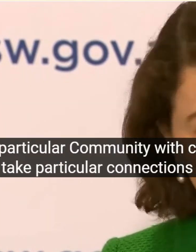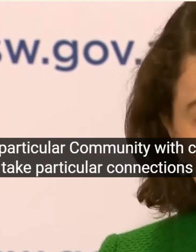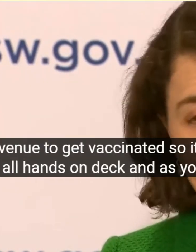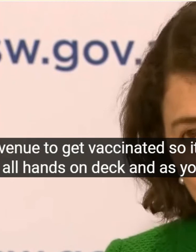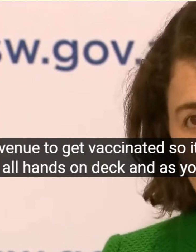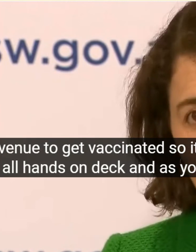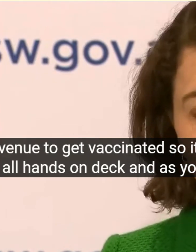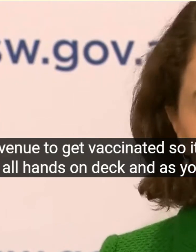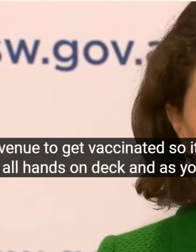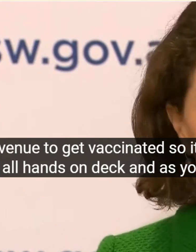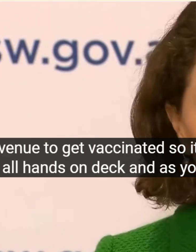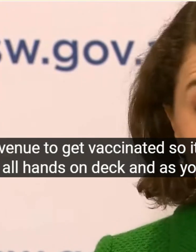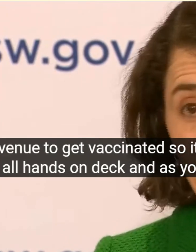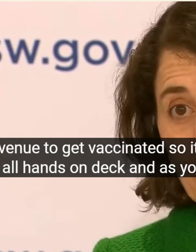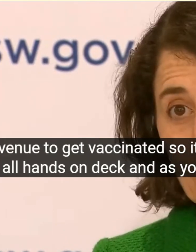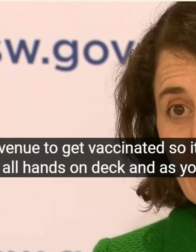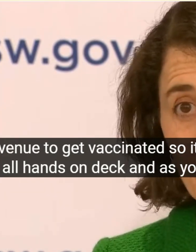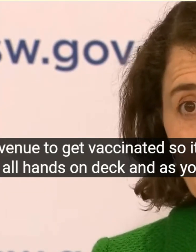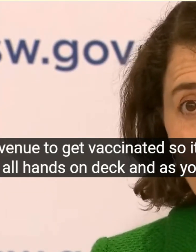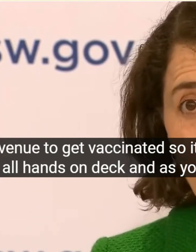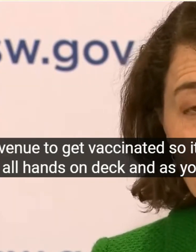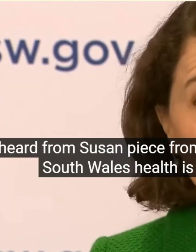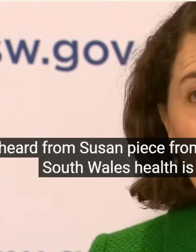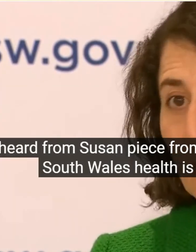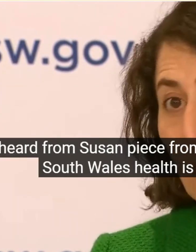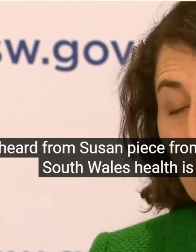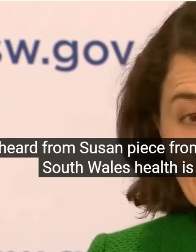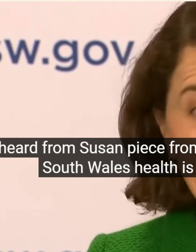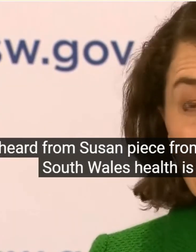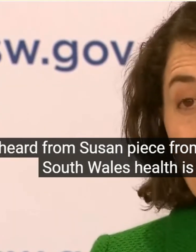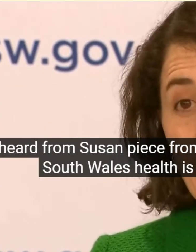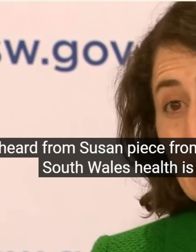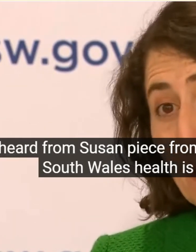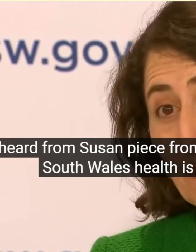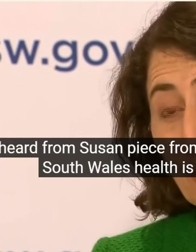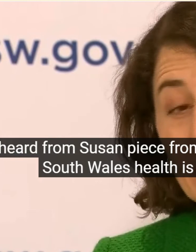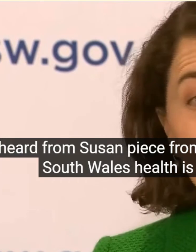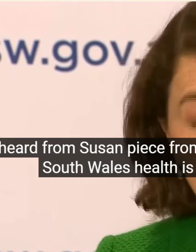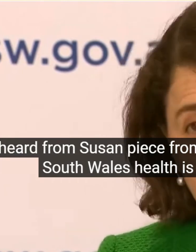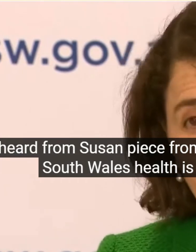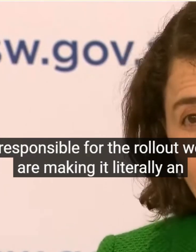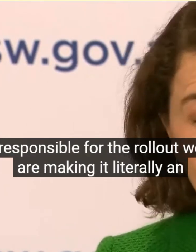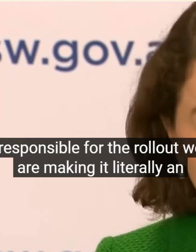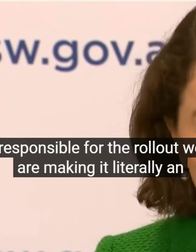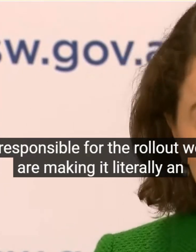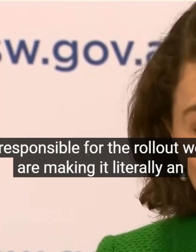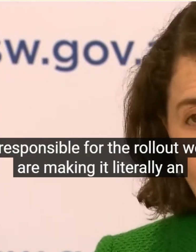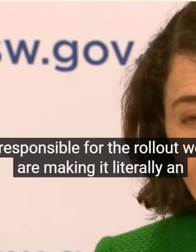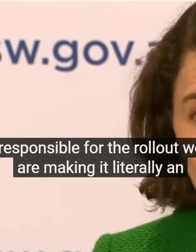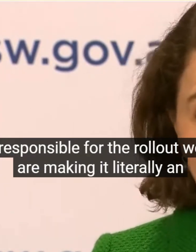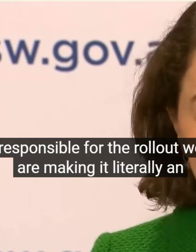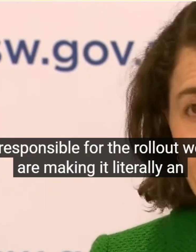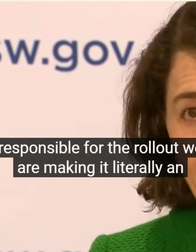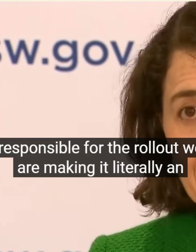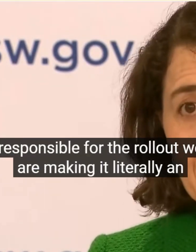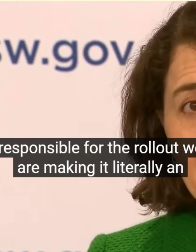Literally An Operation Like Nothing Before Seen In New South Wales And What We Need Now Is For People To Come Forward Especially Can I Again Call Out As Dr Chant